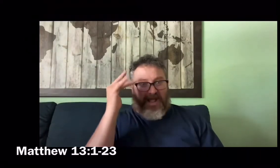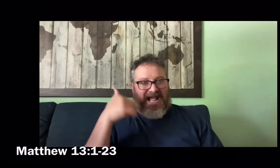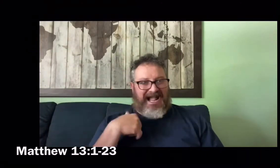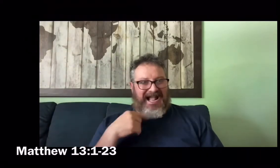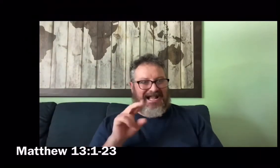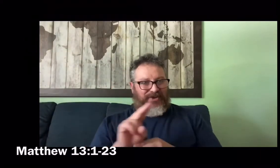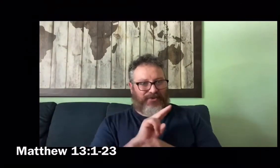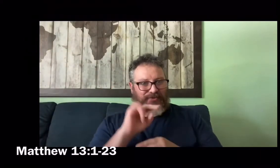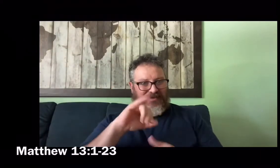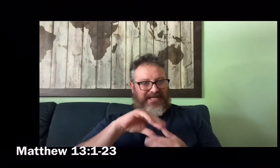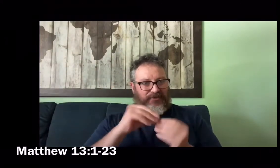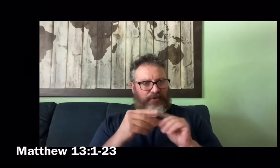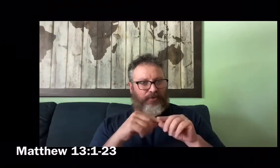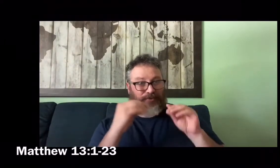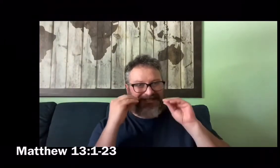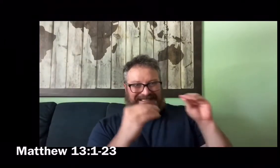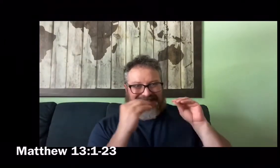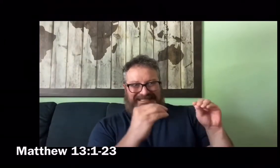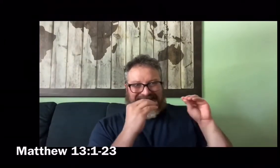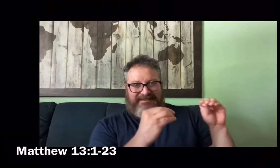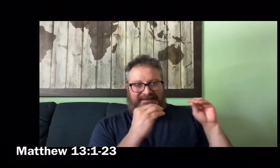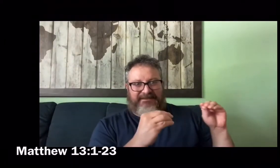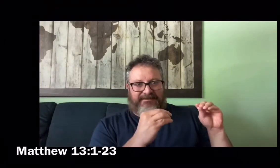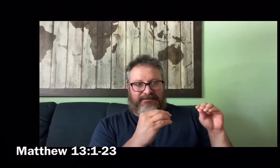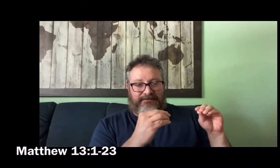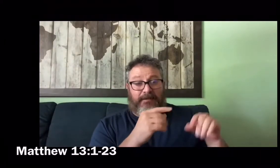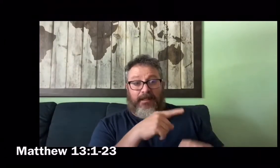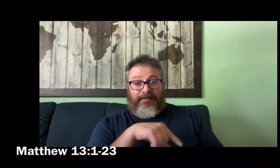this is why I speak to them in parables.